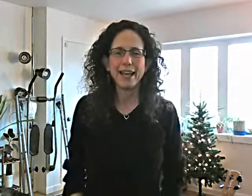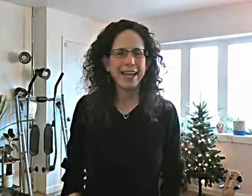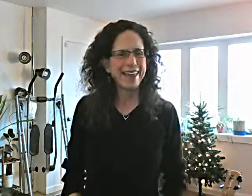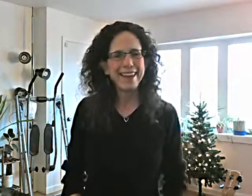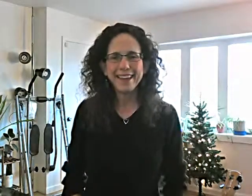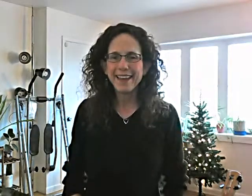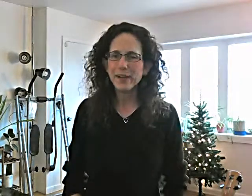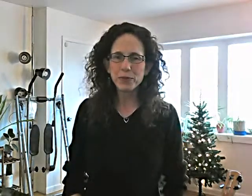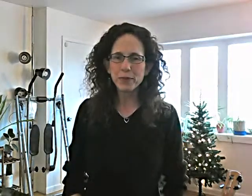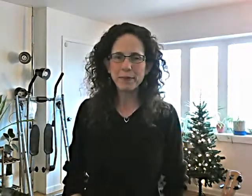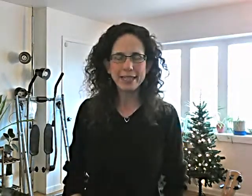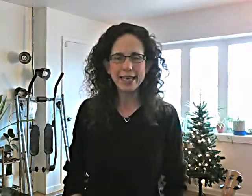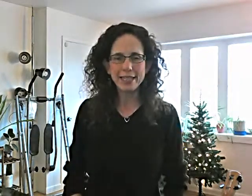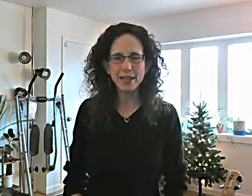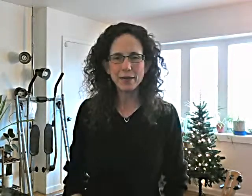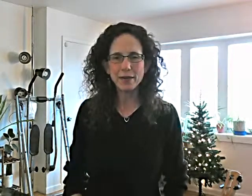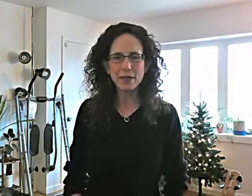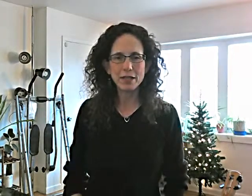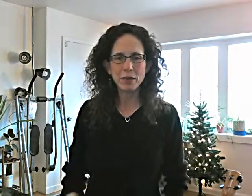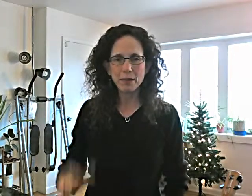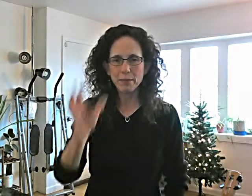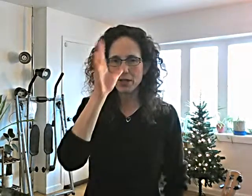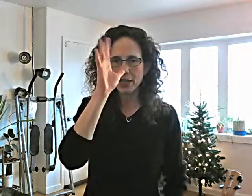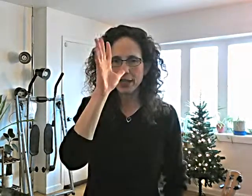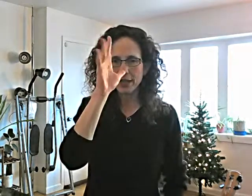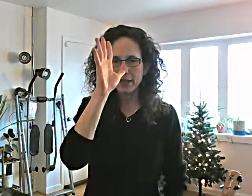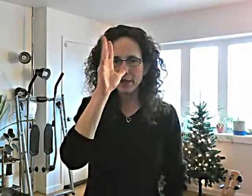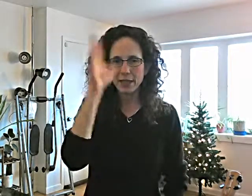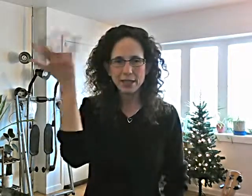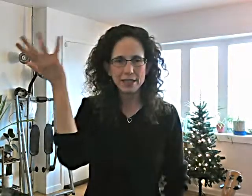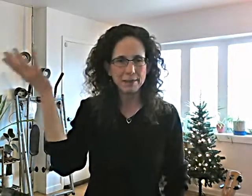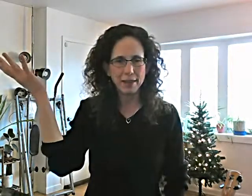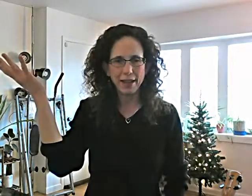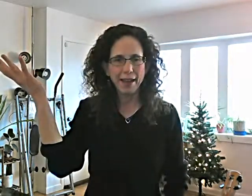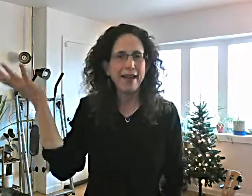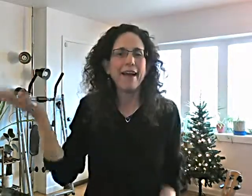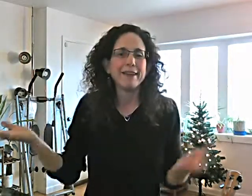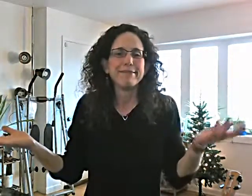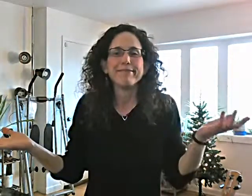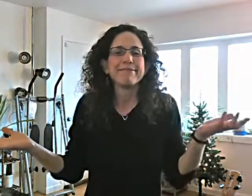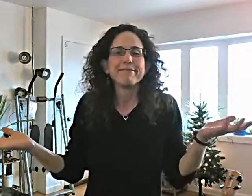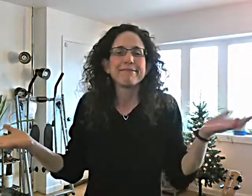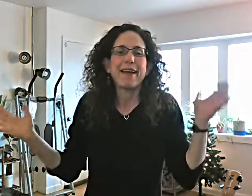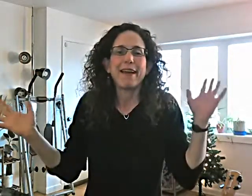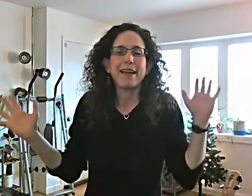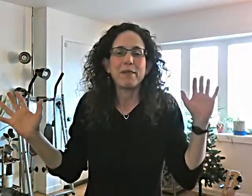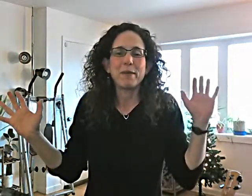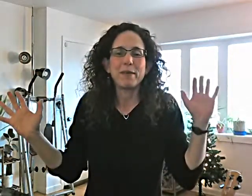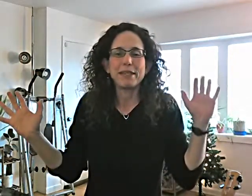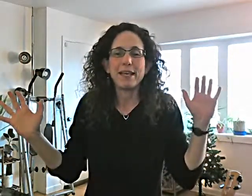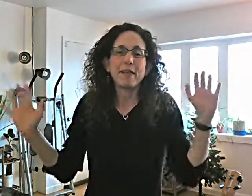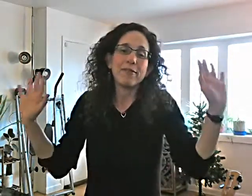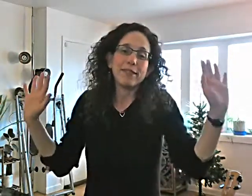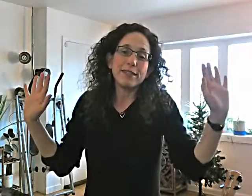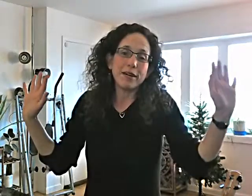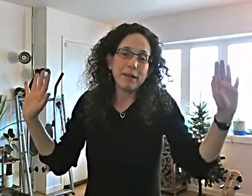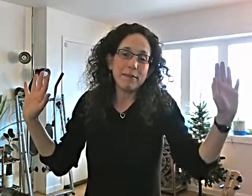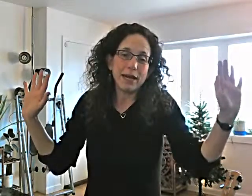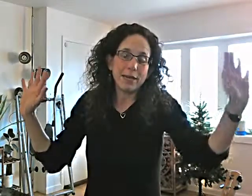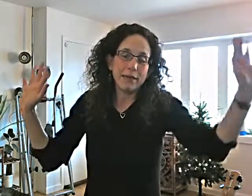And then there was one my dad taught me where I swear the punchline ended up like this, but I can't remember the setup. If I do, I'll come back and